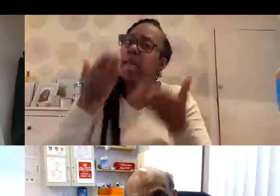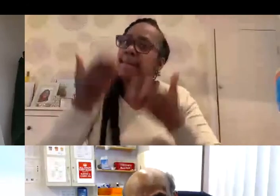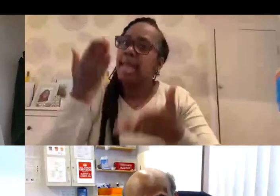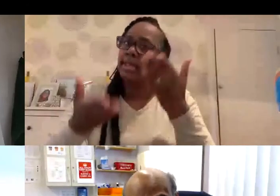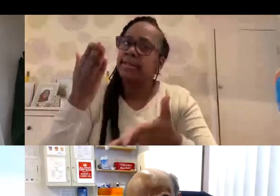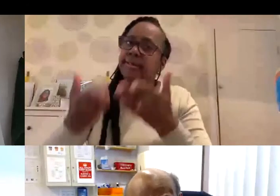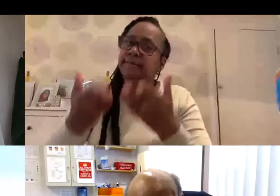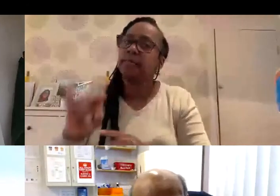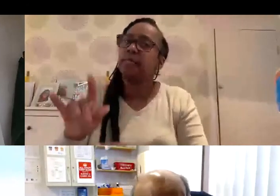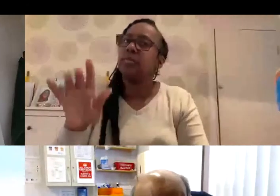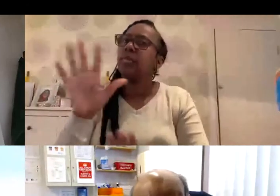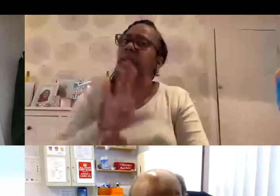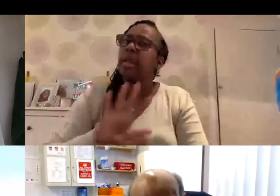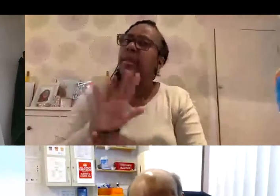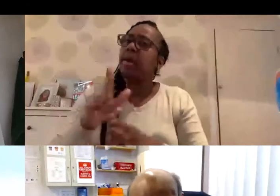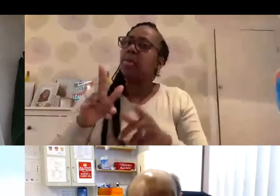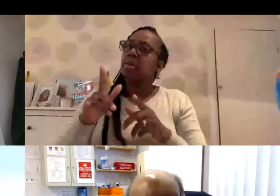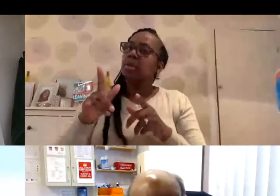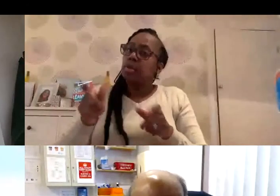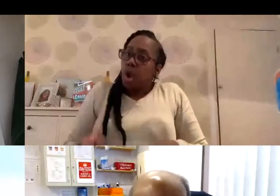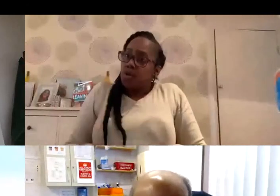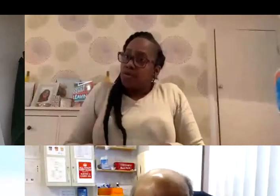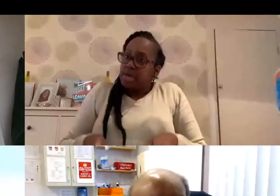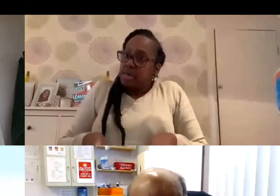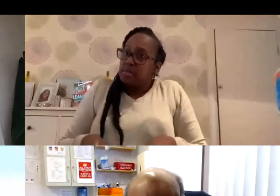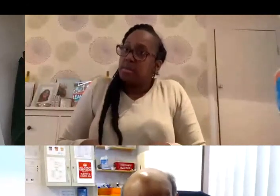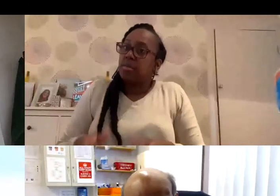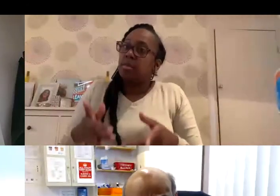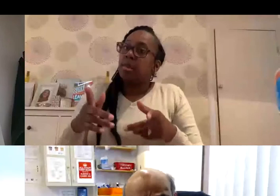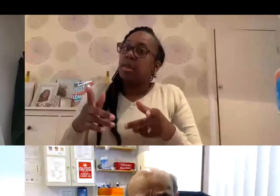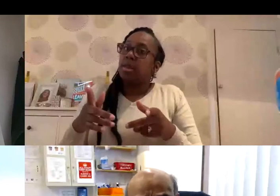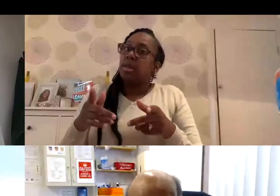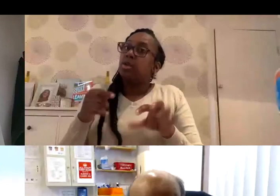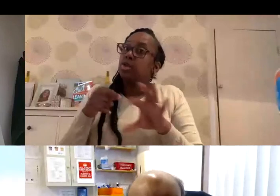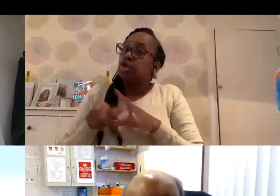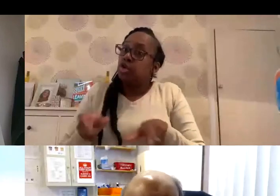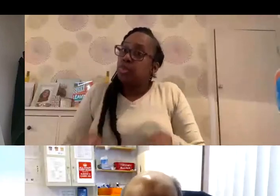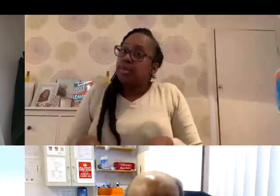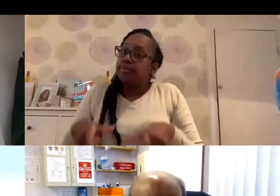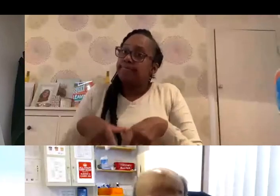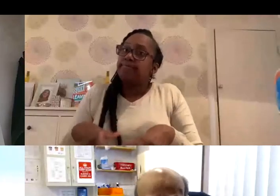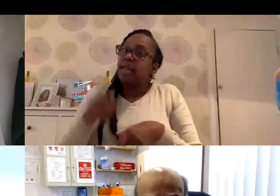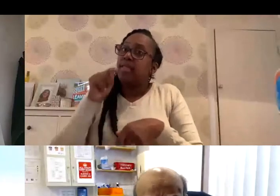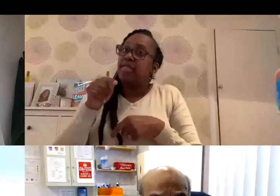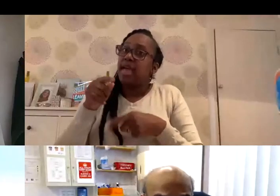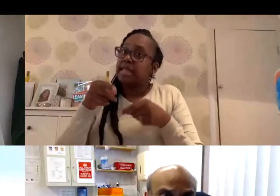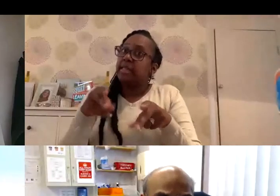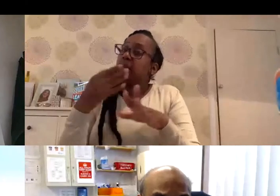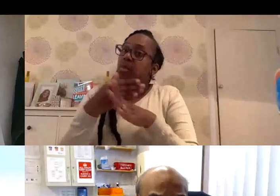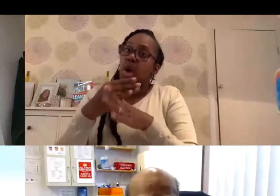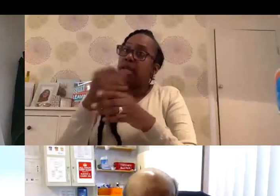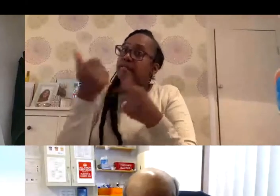of view, it's about the ovary, it's about the tubes, the uterus. And if that system is functioning,